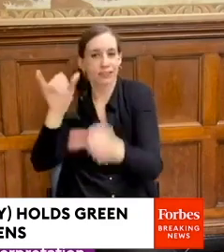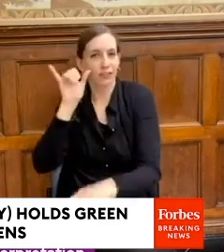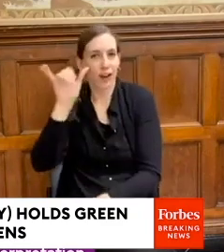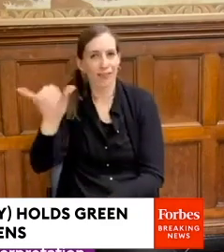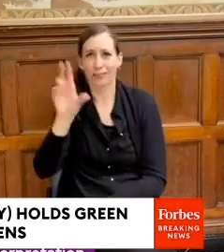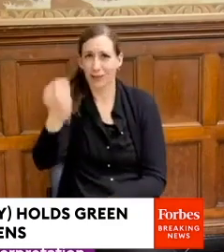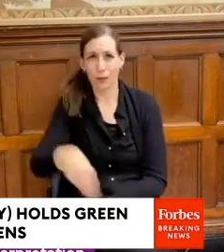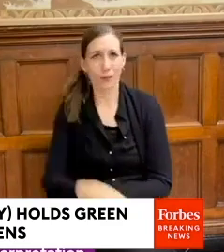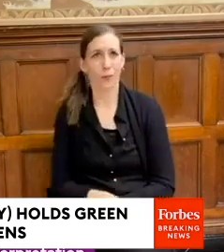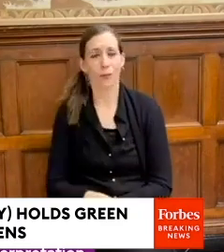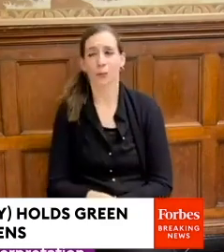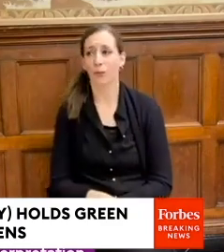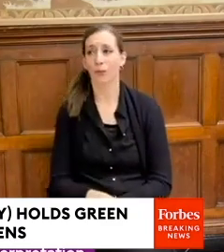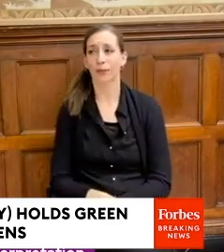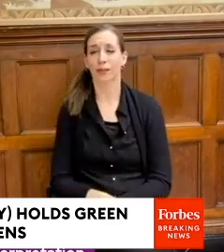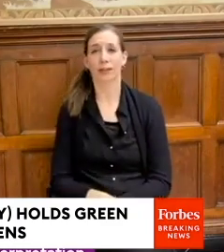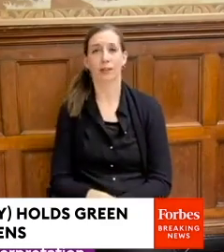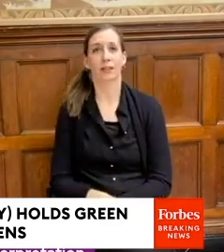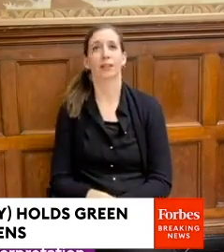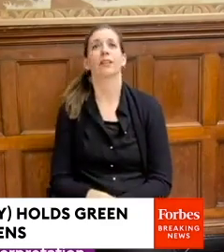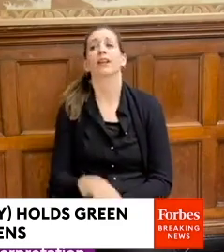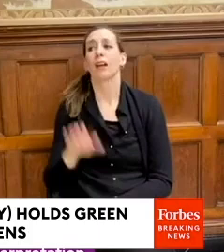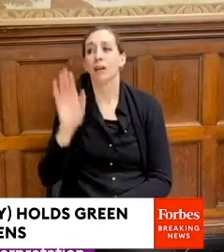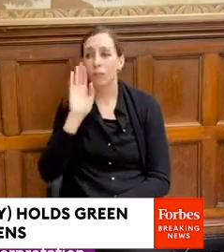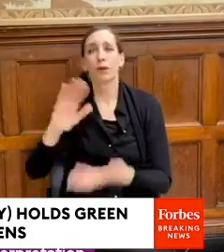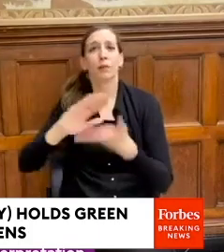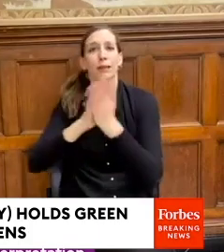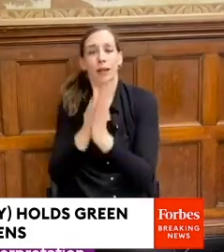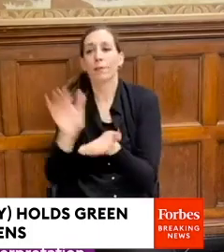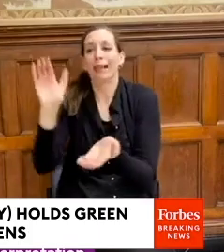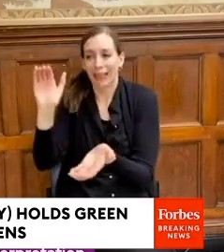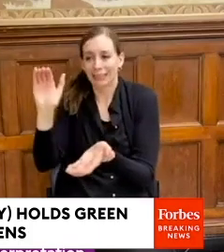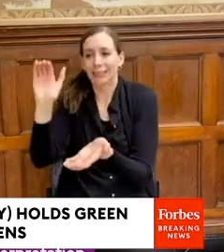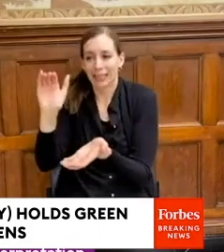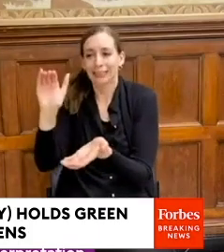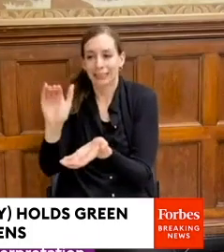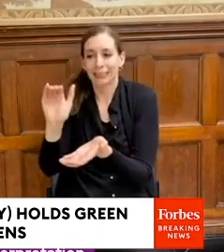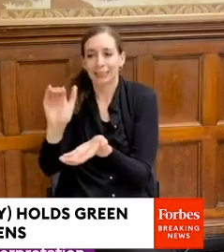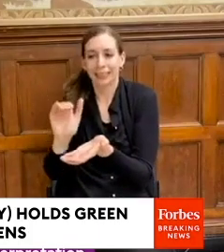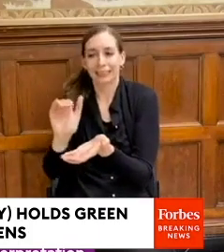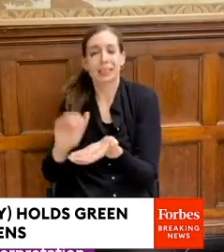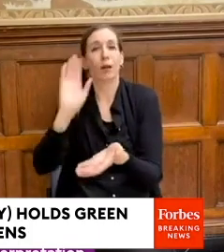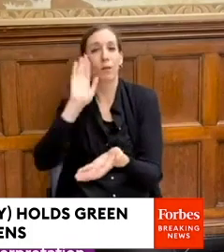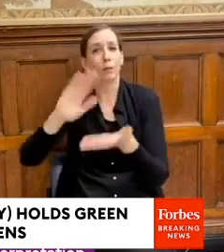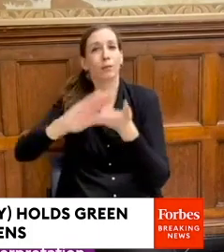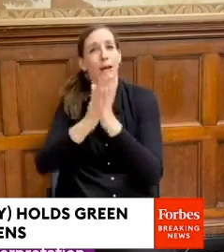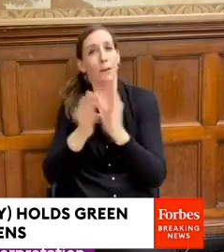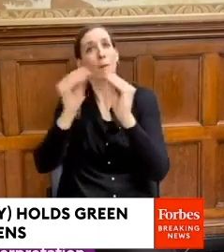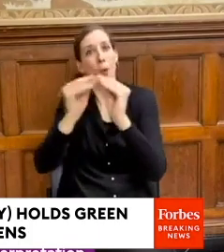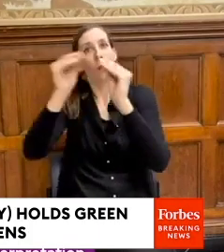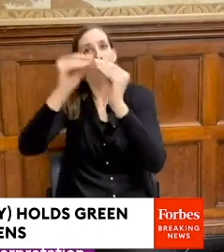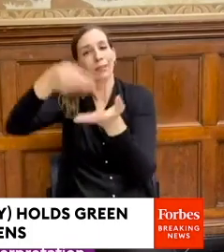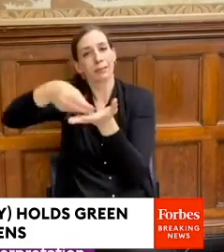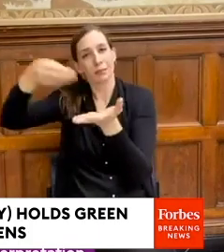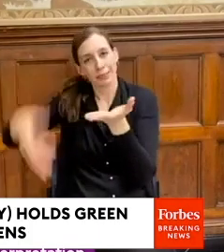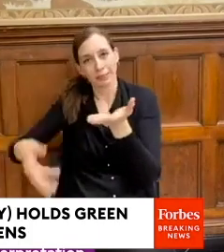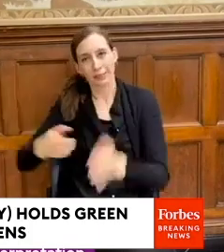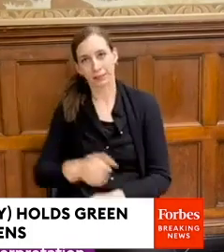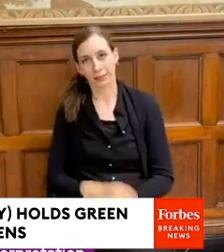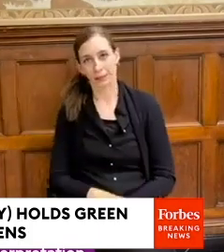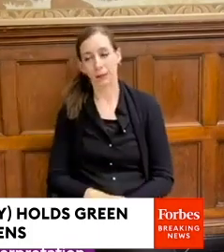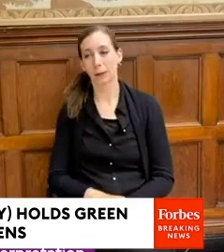and it's only going to be less. And so it's only going to get more expensive. So what we need to be doing is making